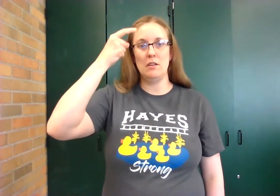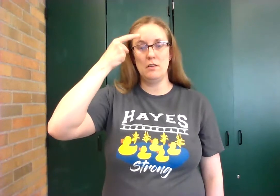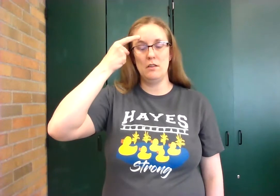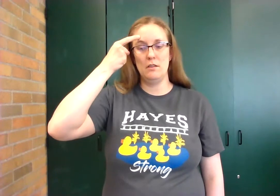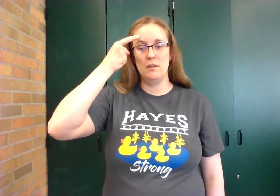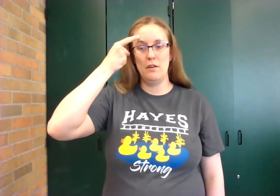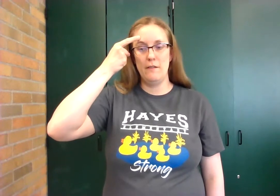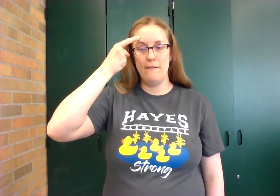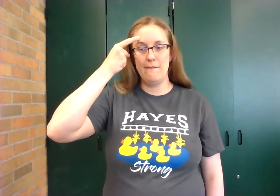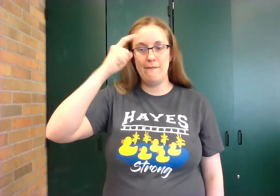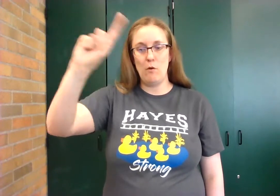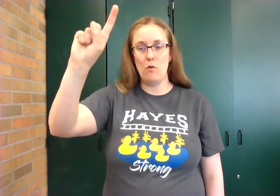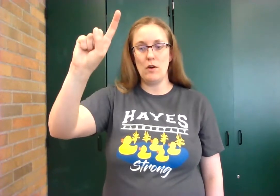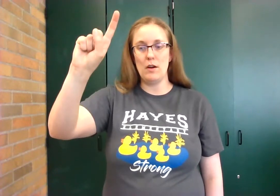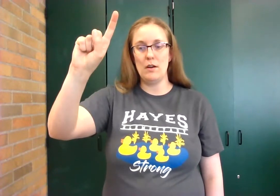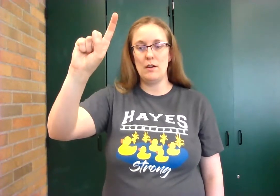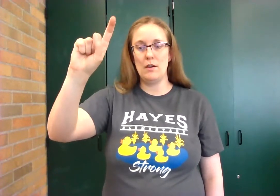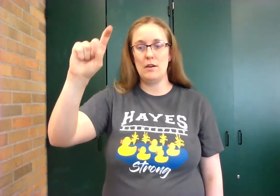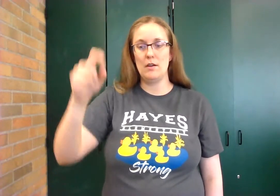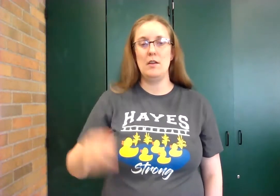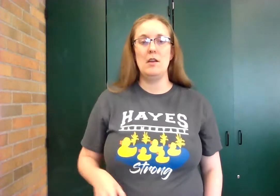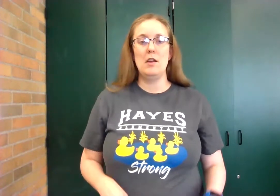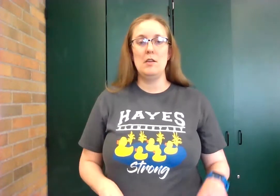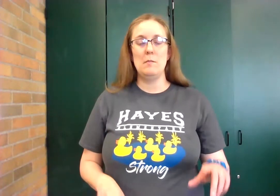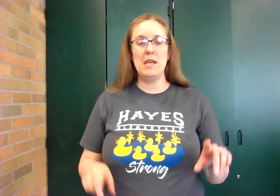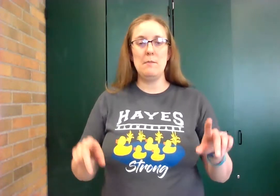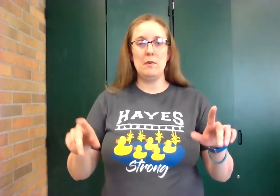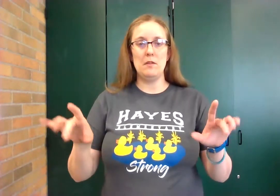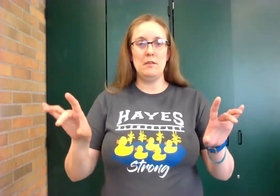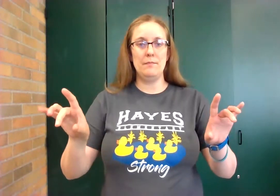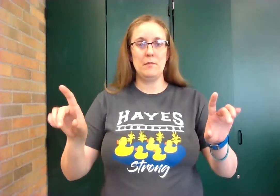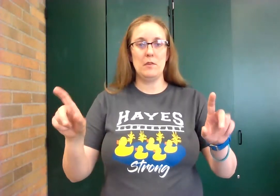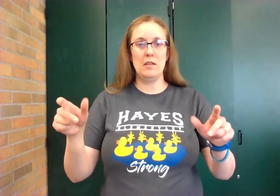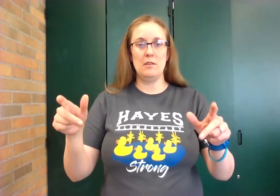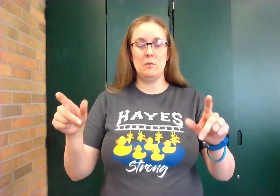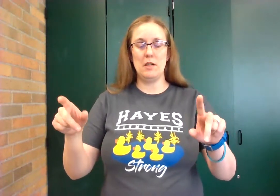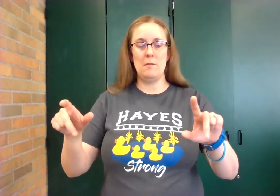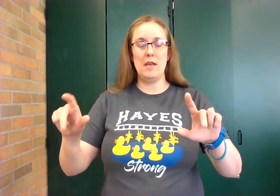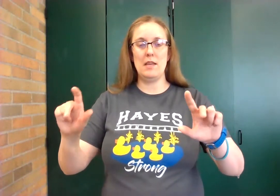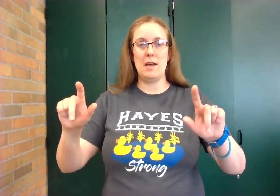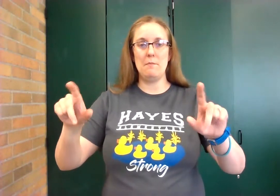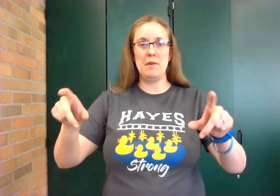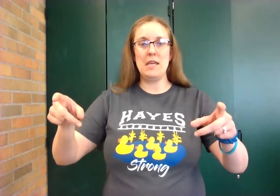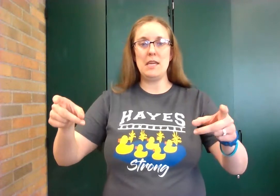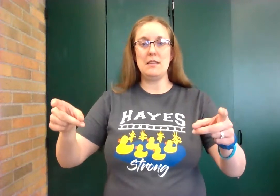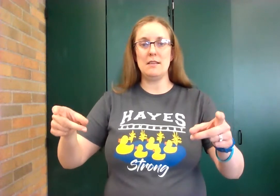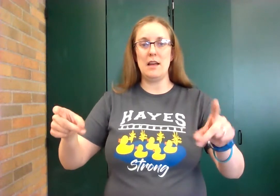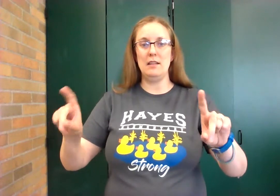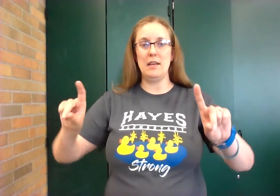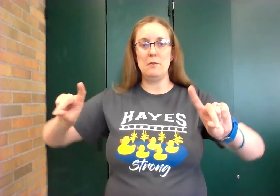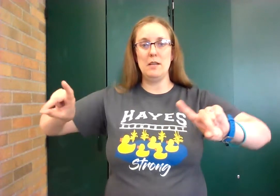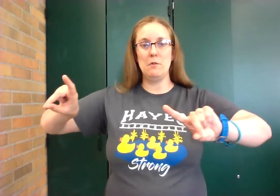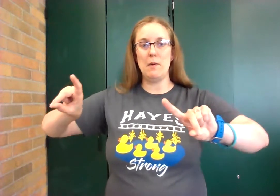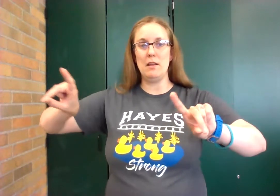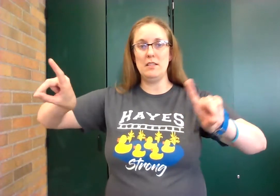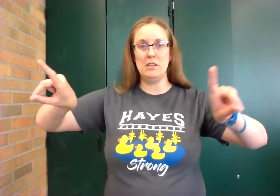for people is we're gonna make that p sign like we did with politician